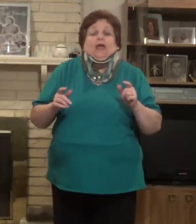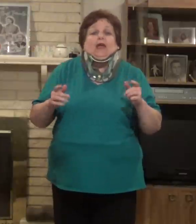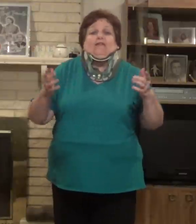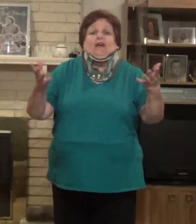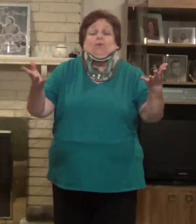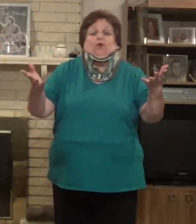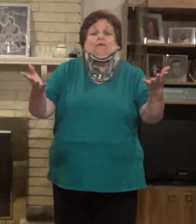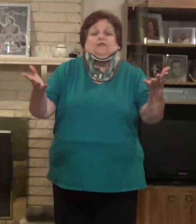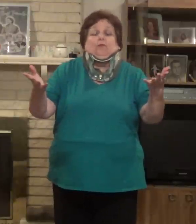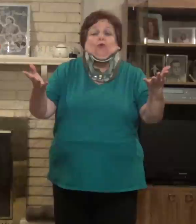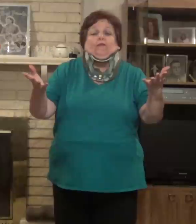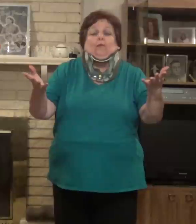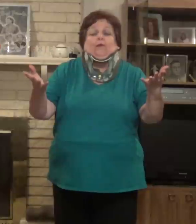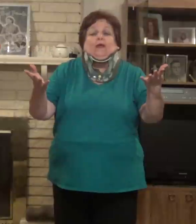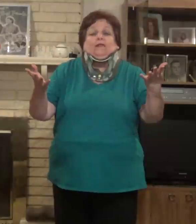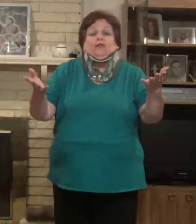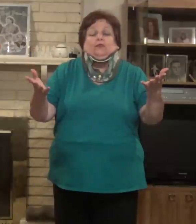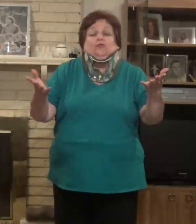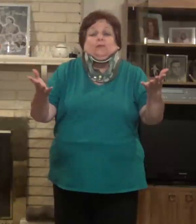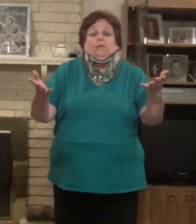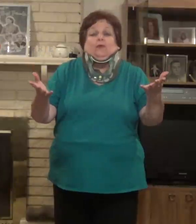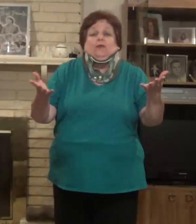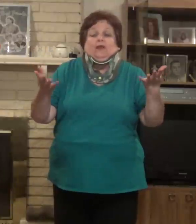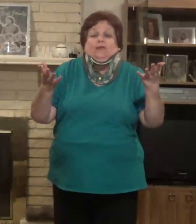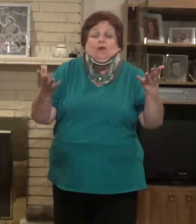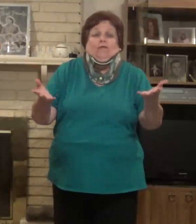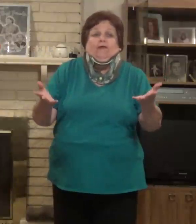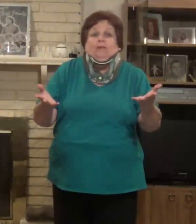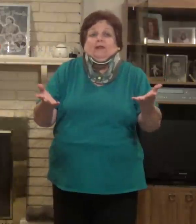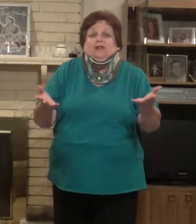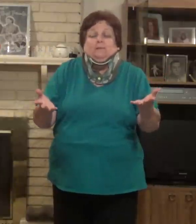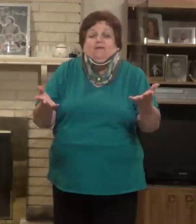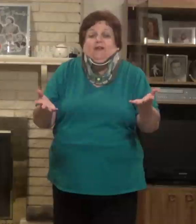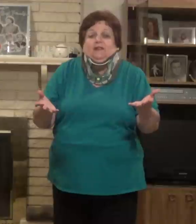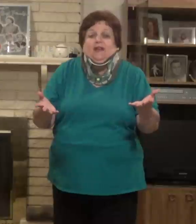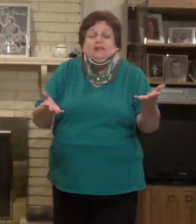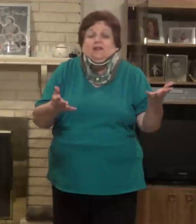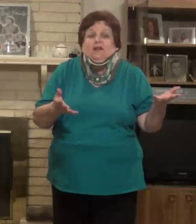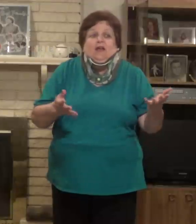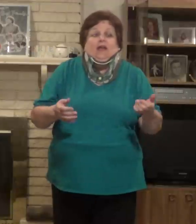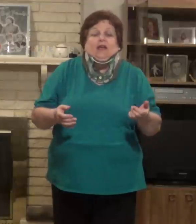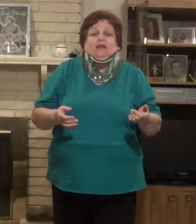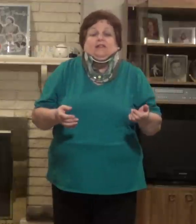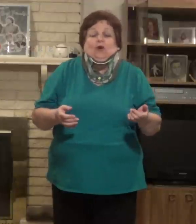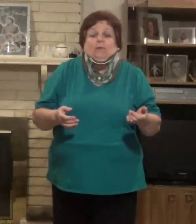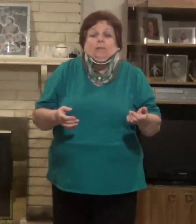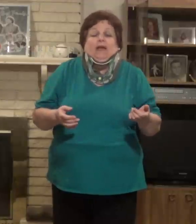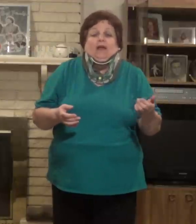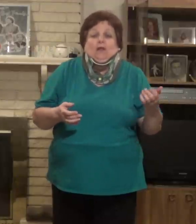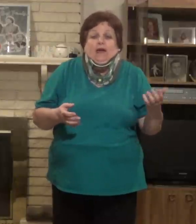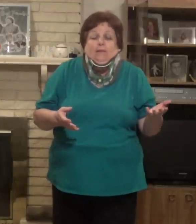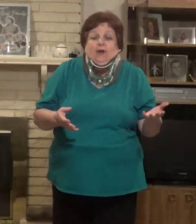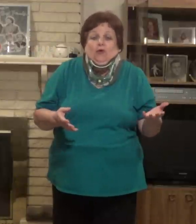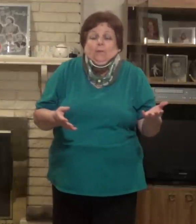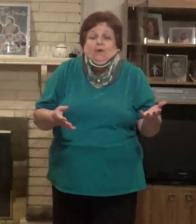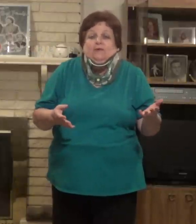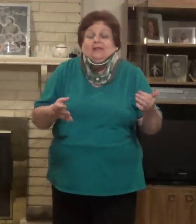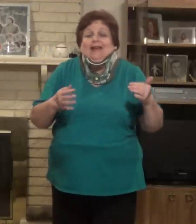And I've had wonderful support from the YouTube community. The GoFundMe has been fantastic and has helped me pay a lot of medical bills that